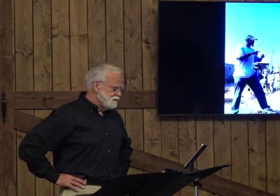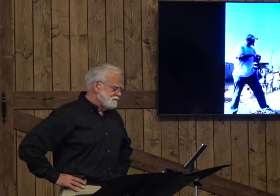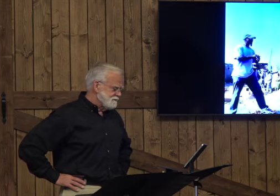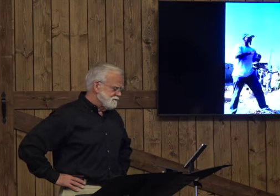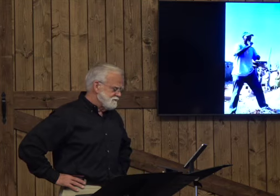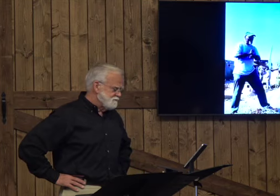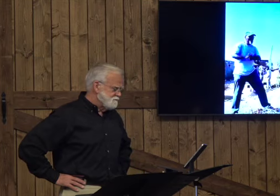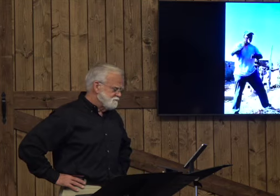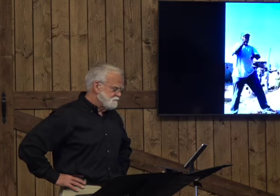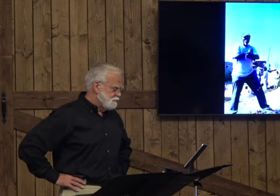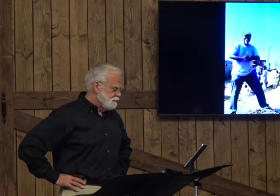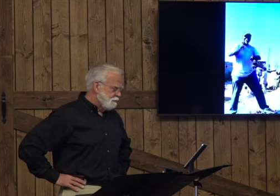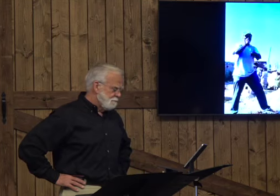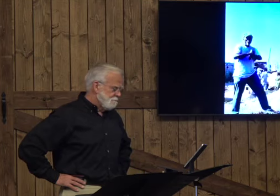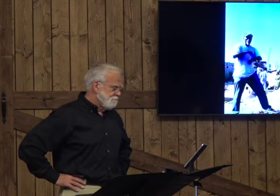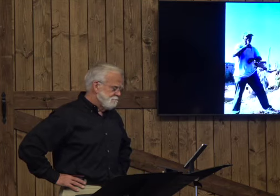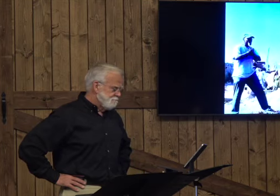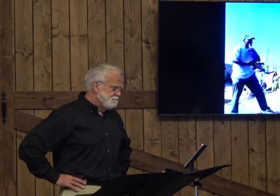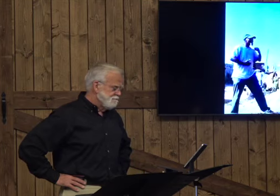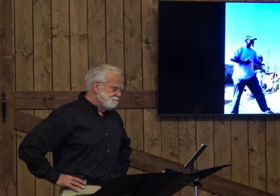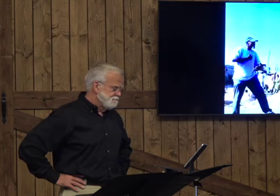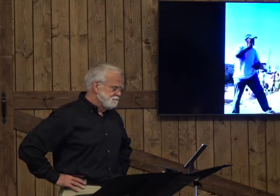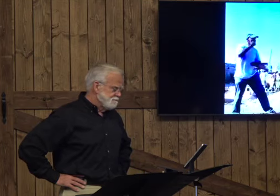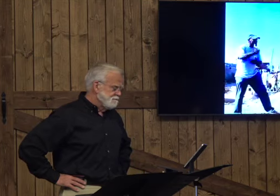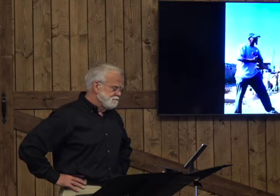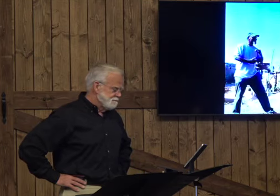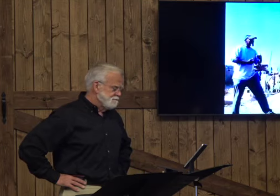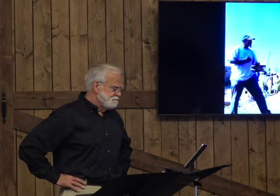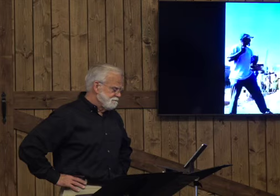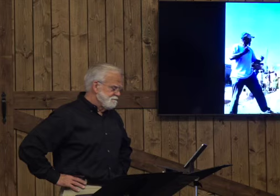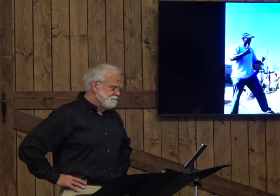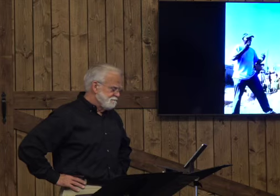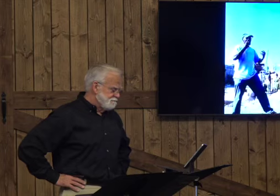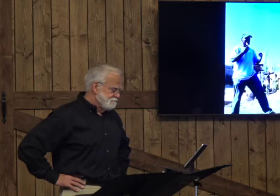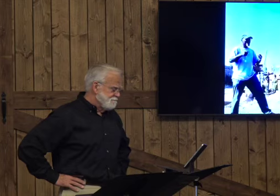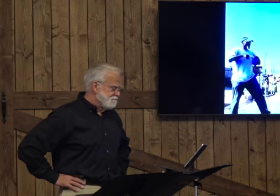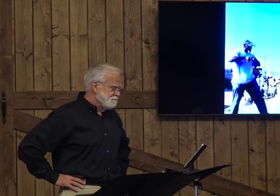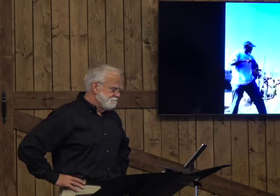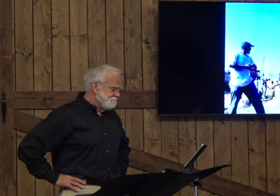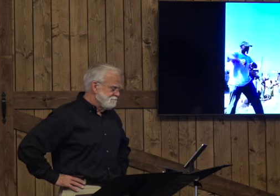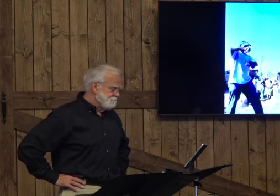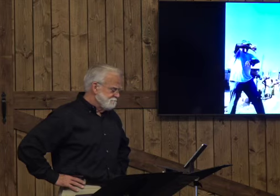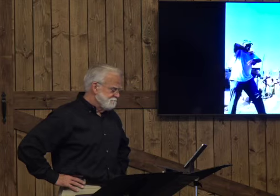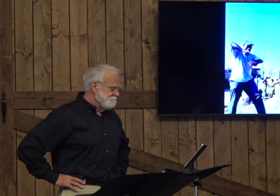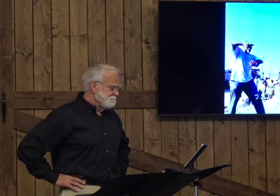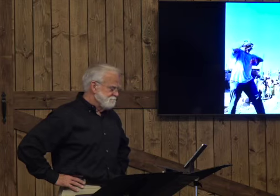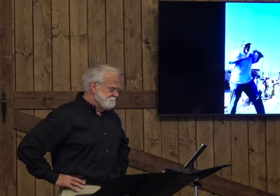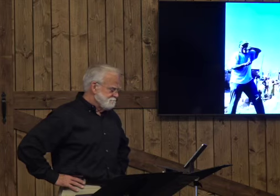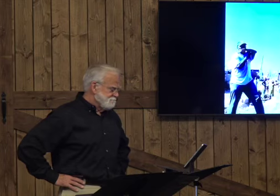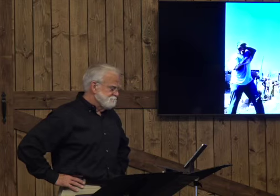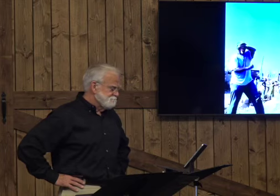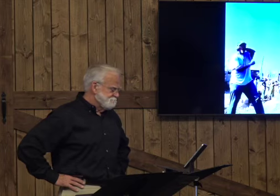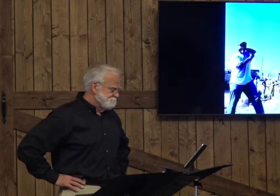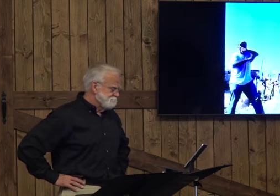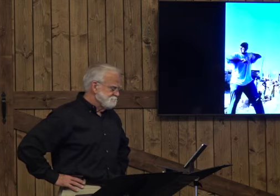we've worked continuously. And now we're starting to put the